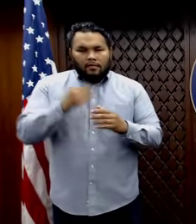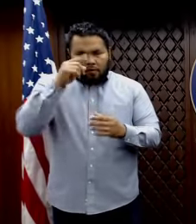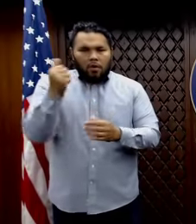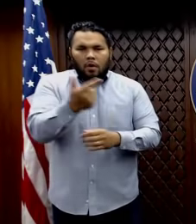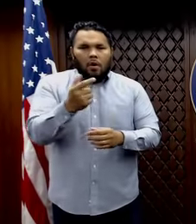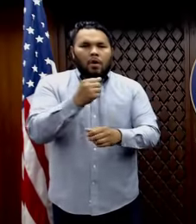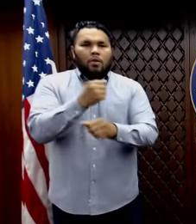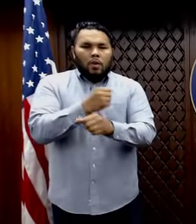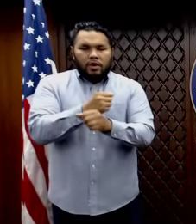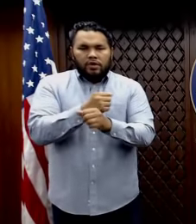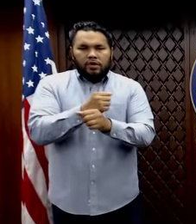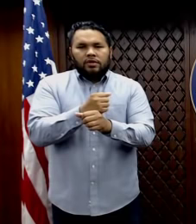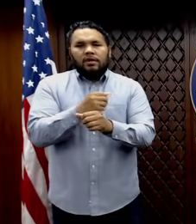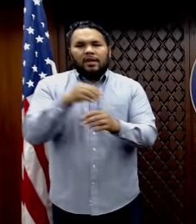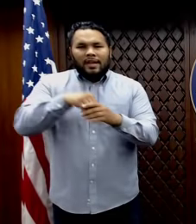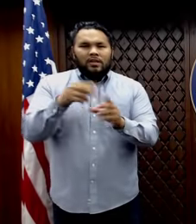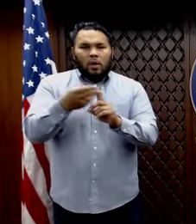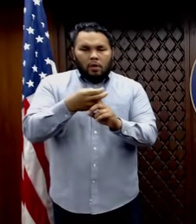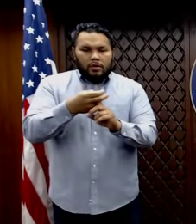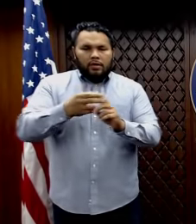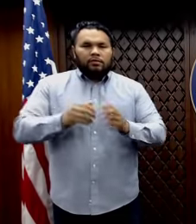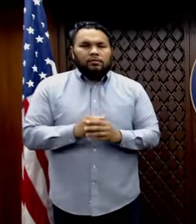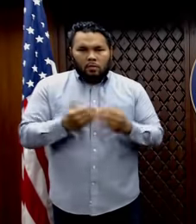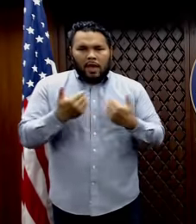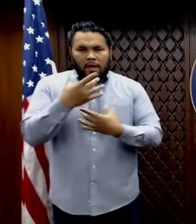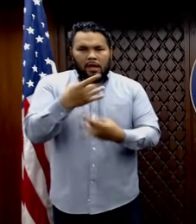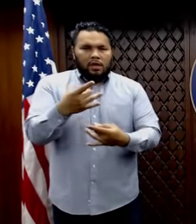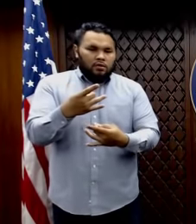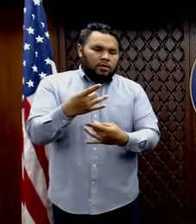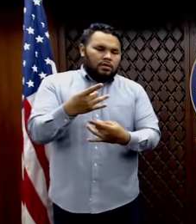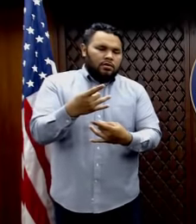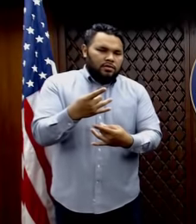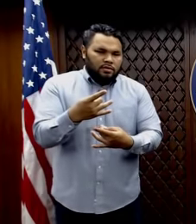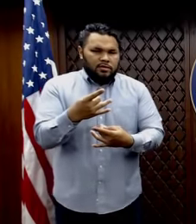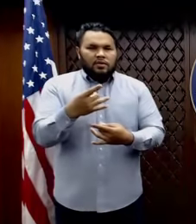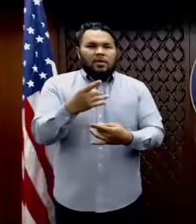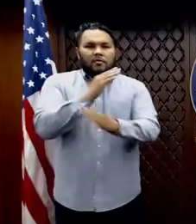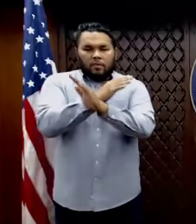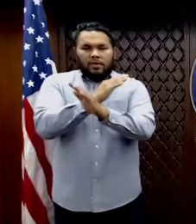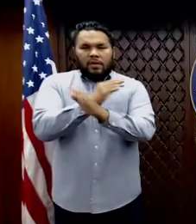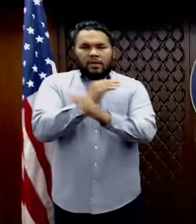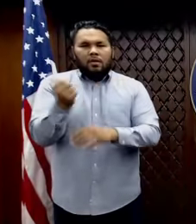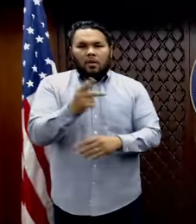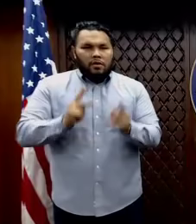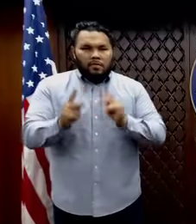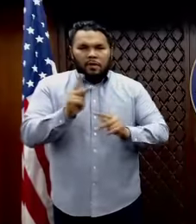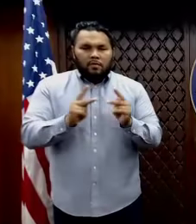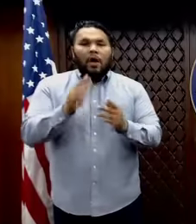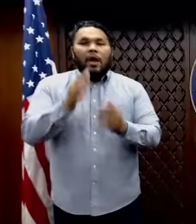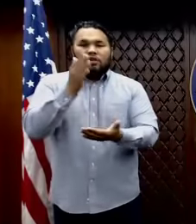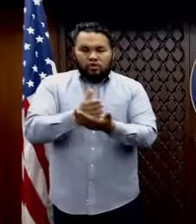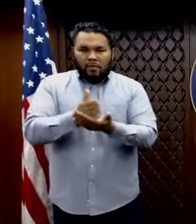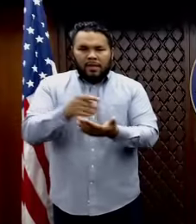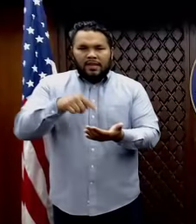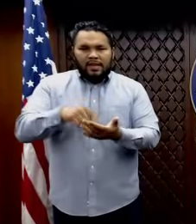We have an interest in protecting our community and stopping the spread of COVID-19 just as much as the